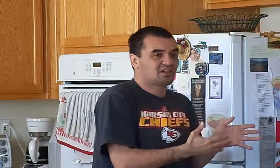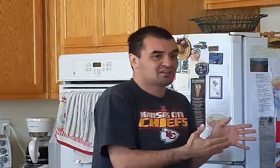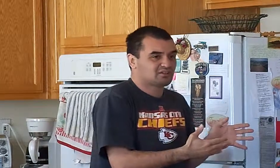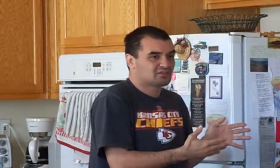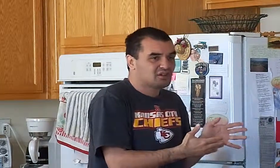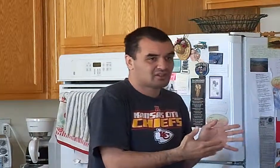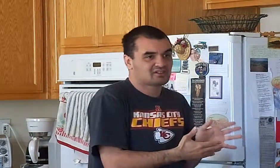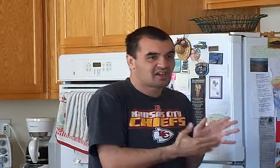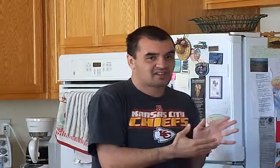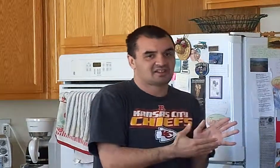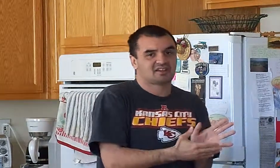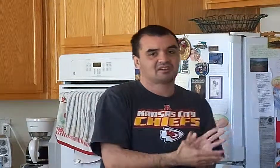last as long as Sally's has.